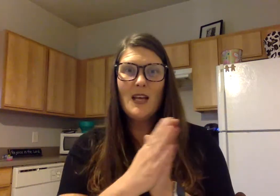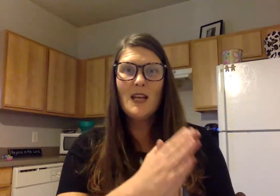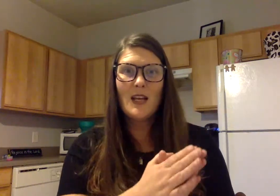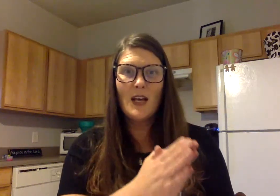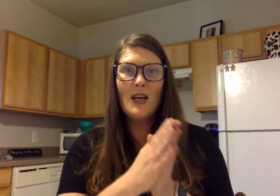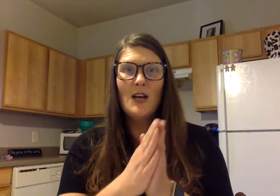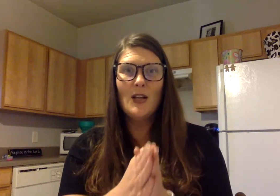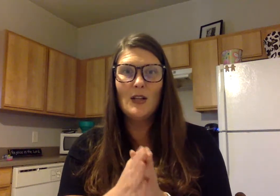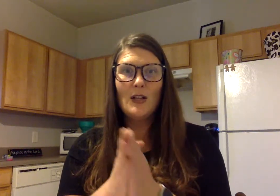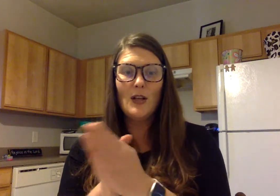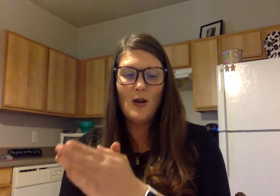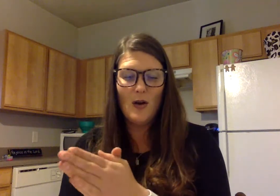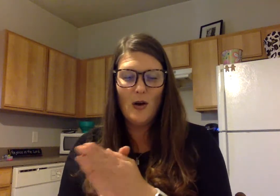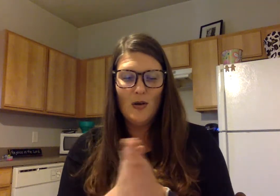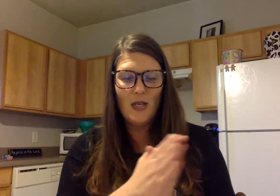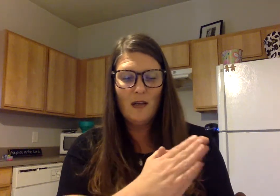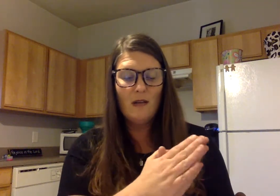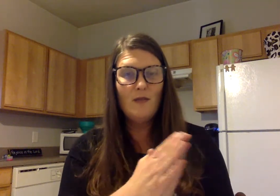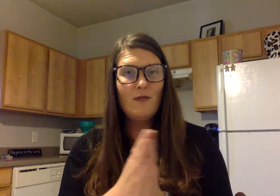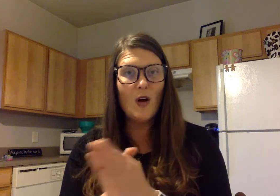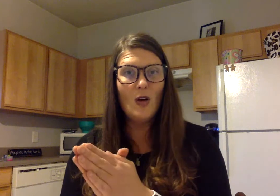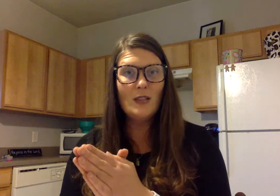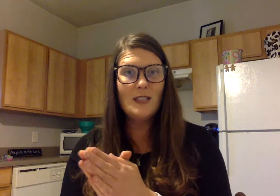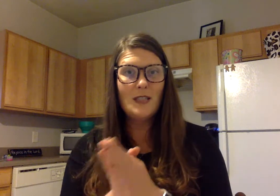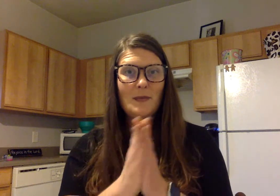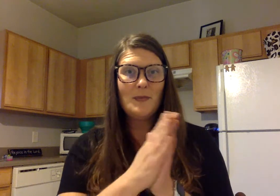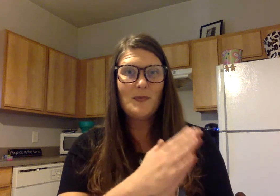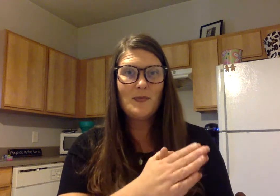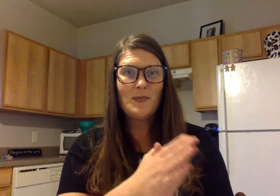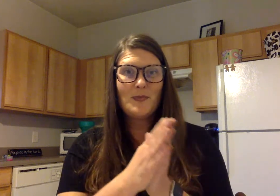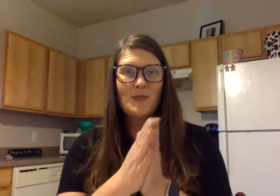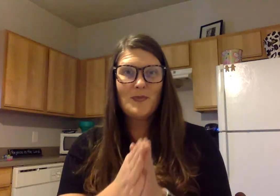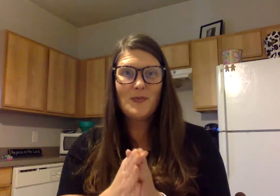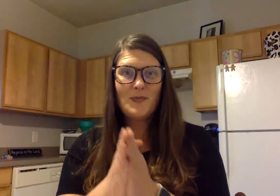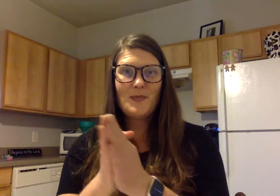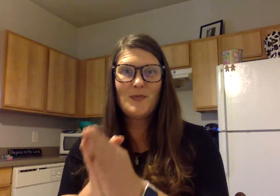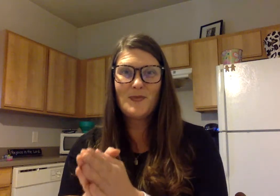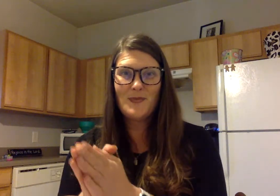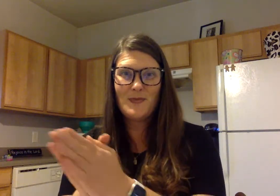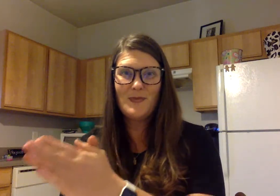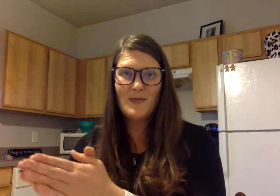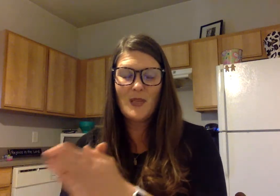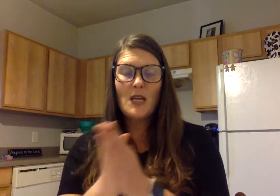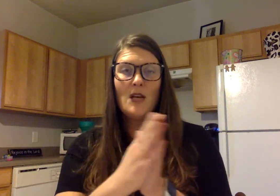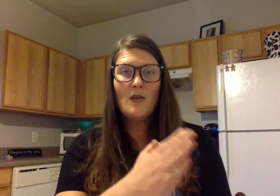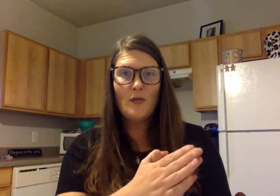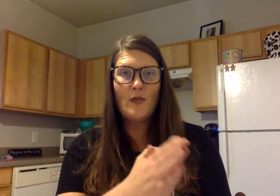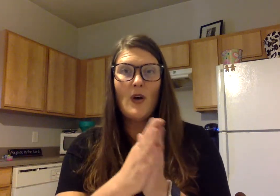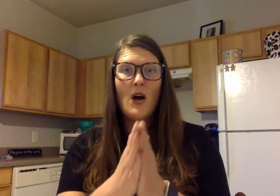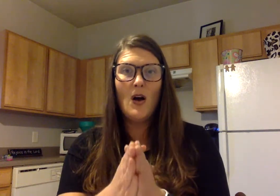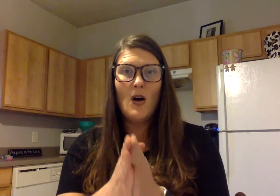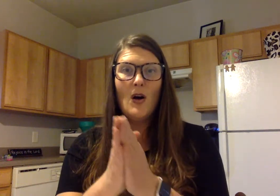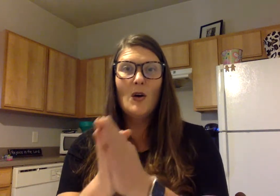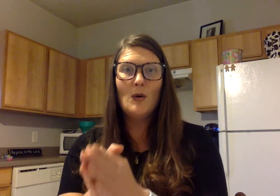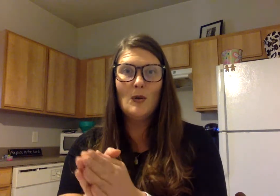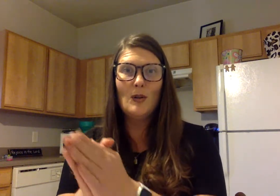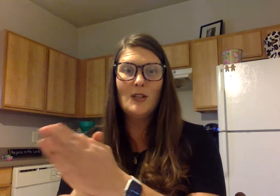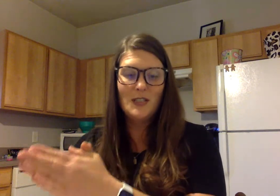k, aw, aw, fault, f, aw, l,